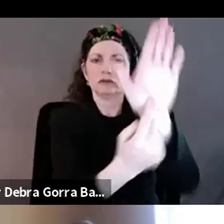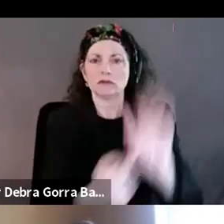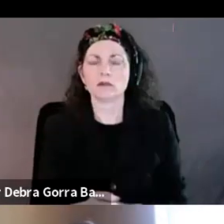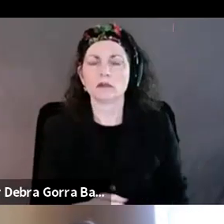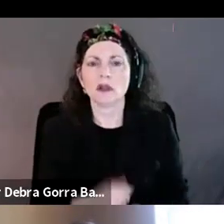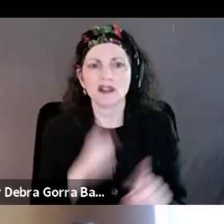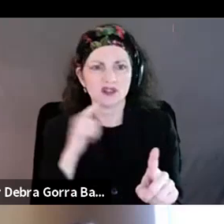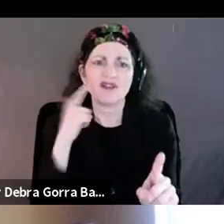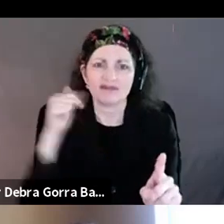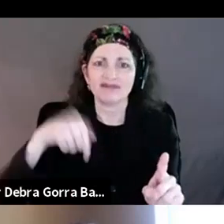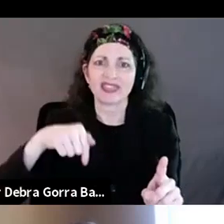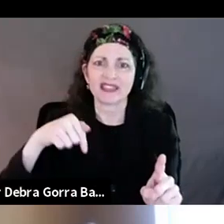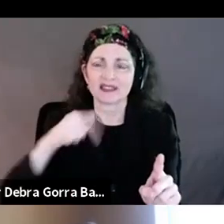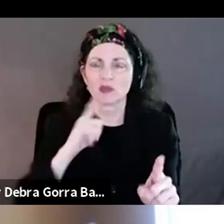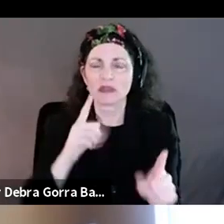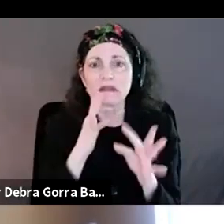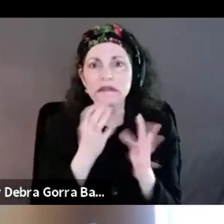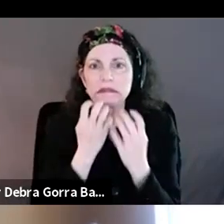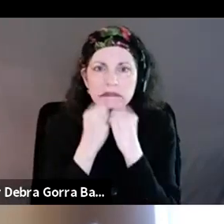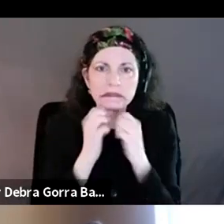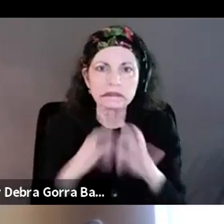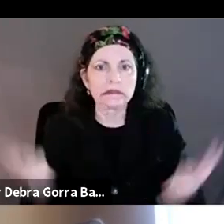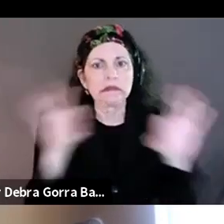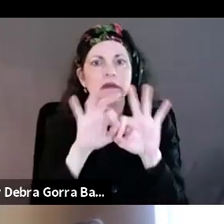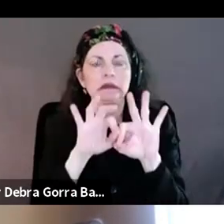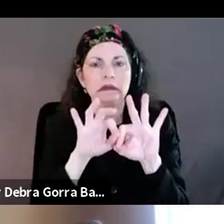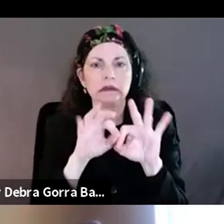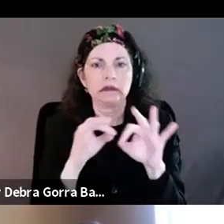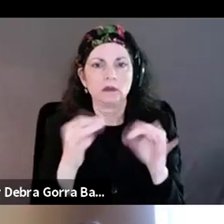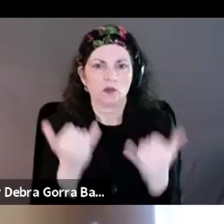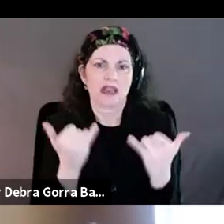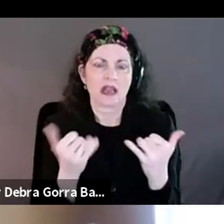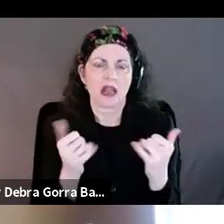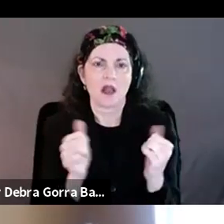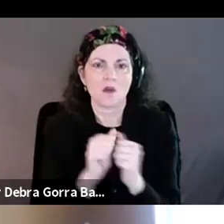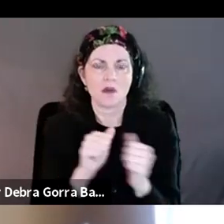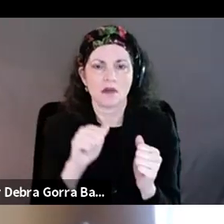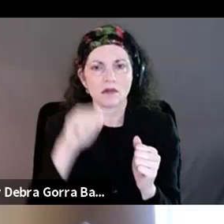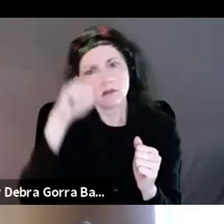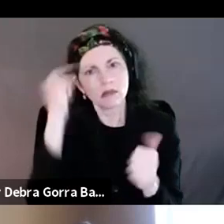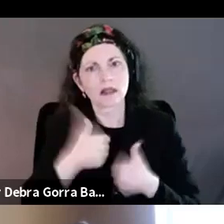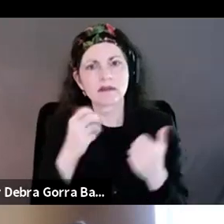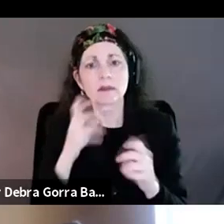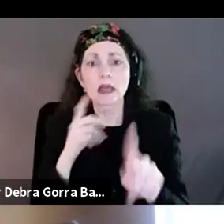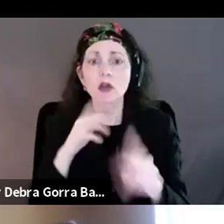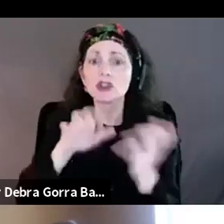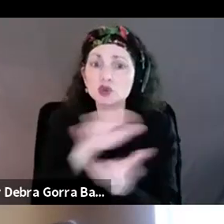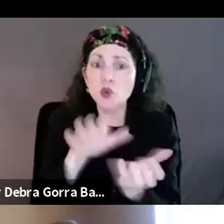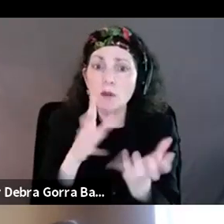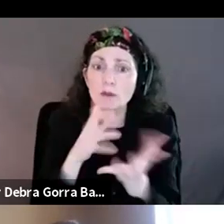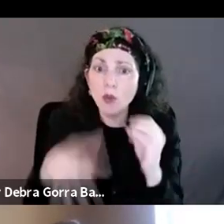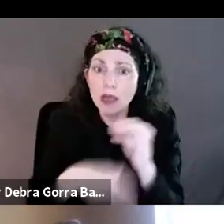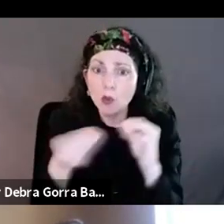really critical, particular intersectional issue. Yeah. Storm wanted to say something about this issue.